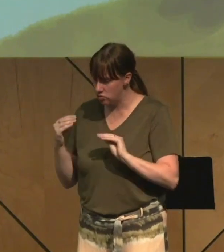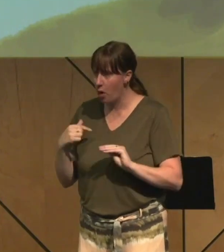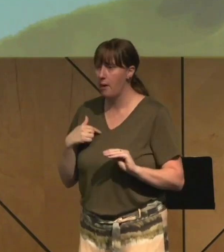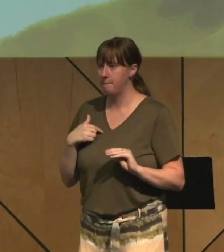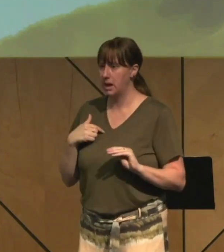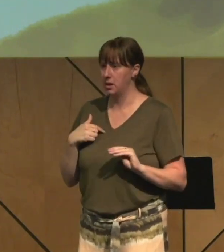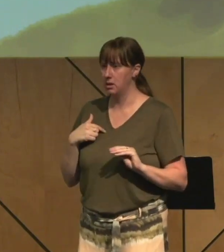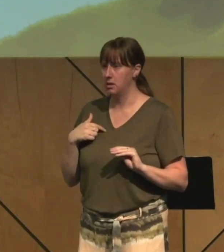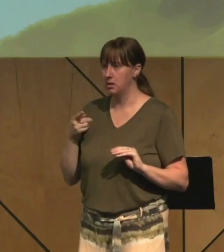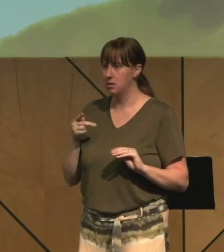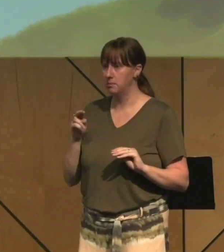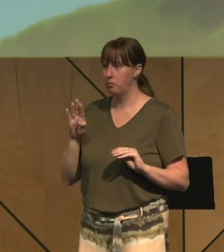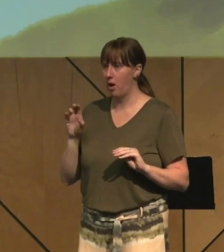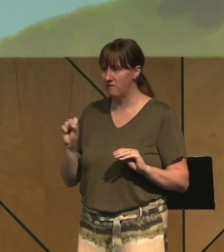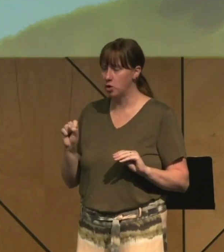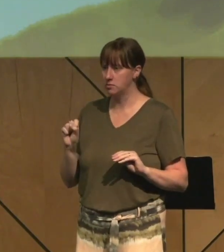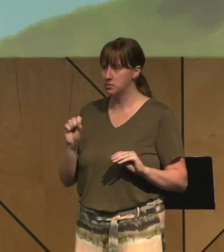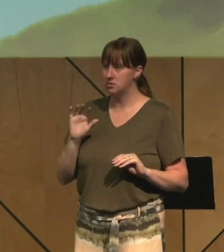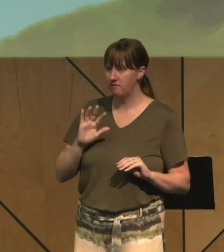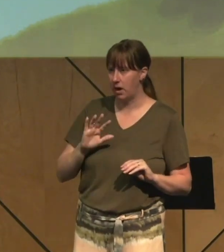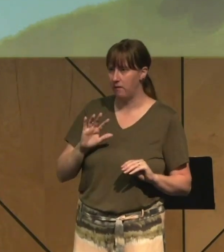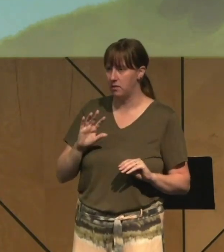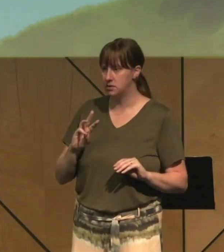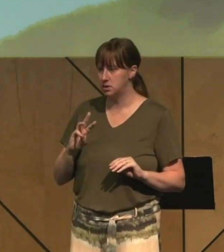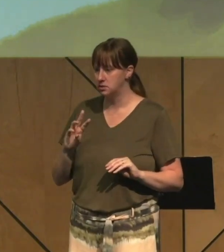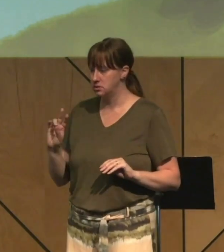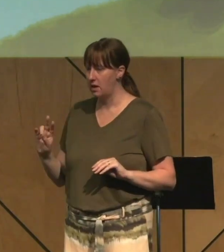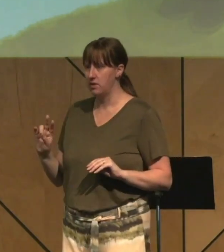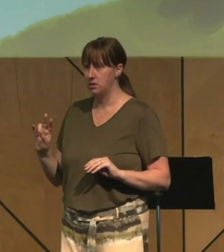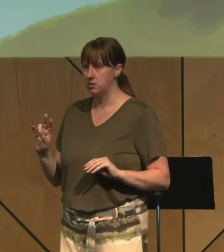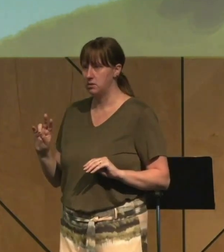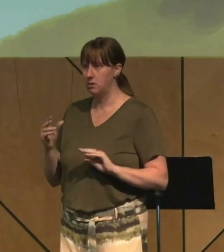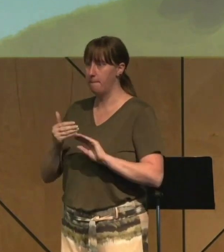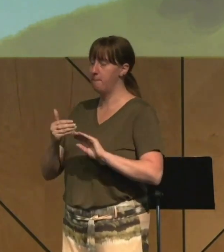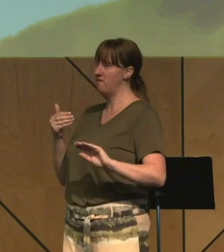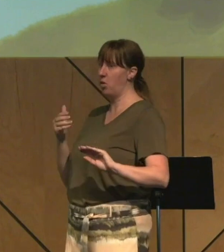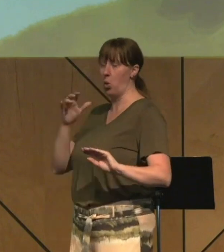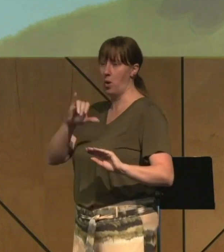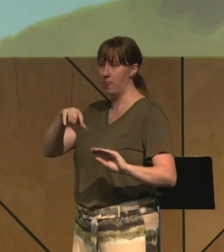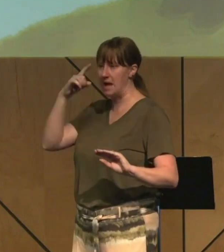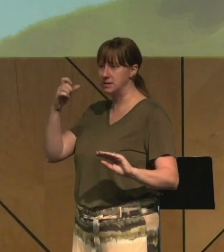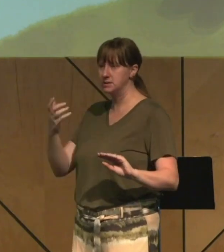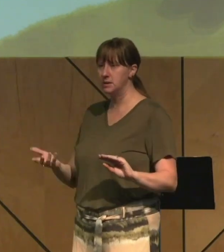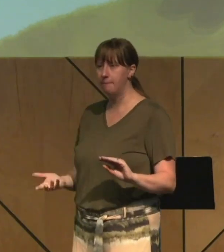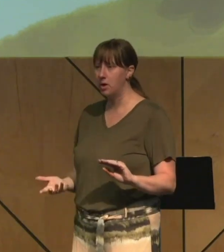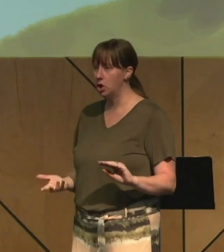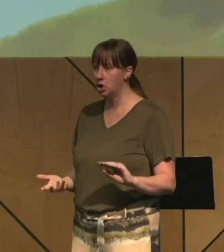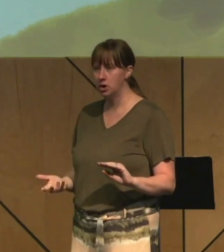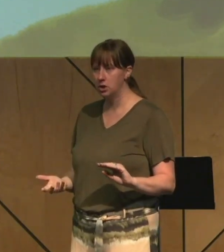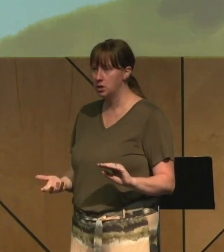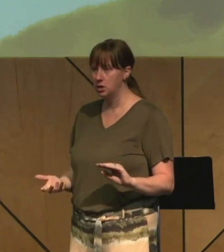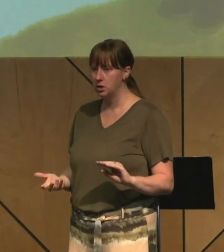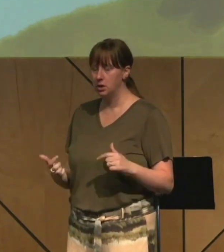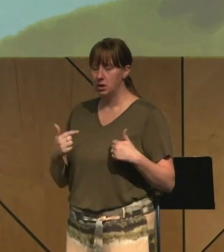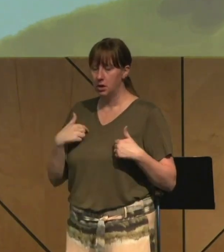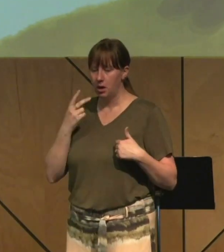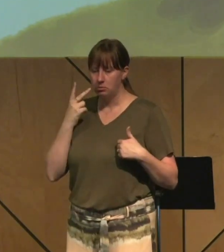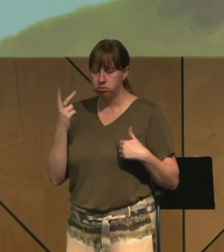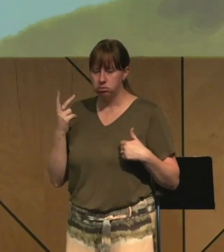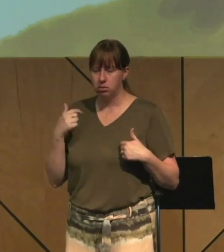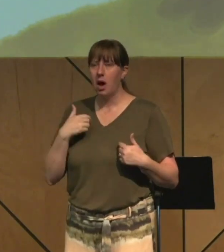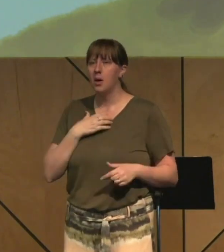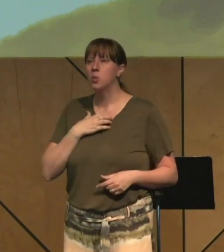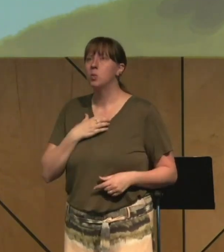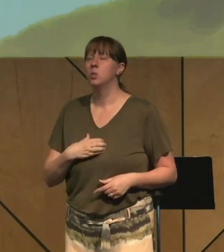before that summer after eighth grade. How I wish I would have never made an agreement with myself to